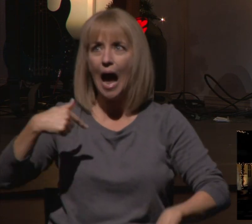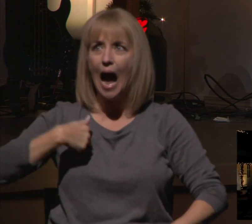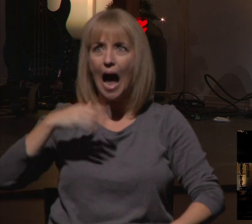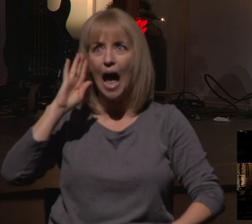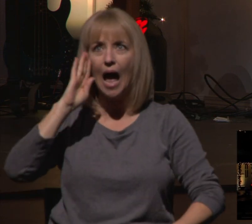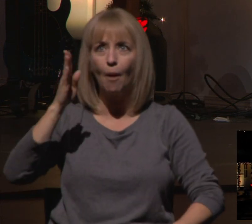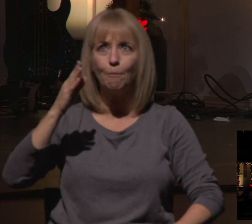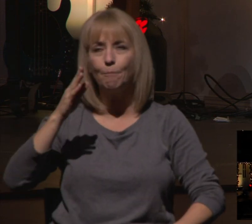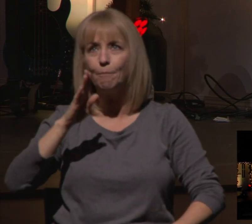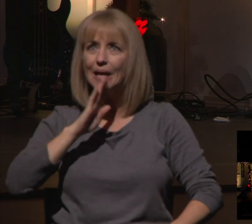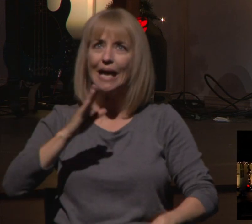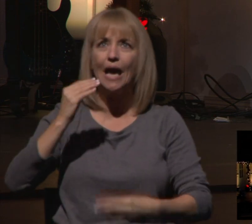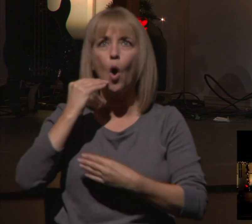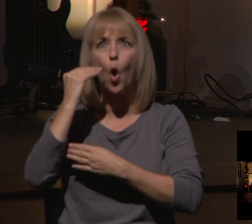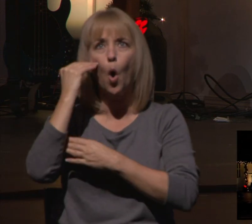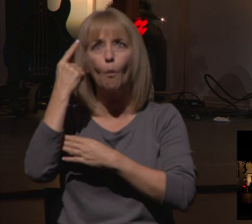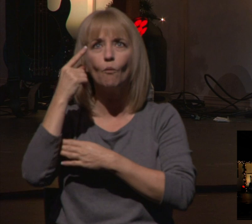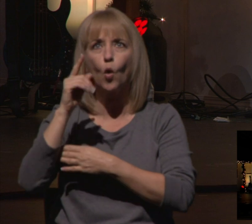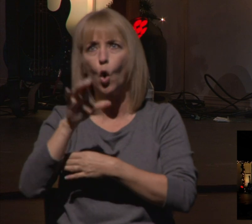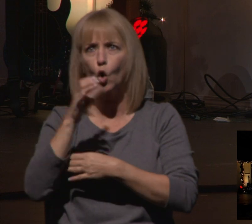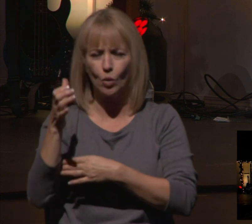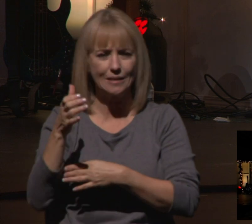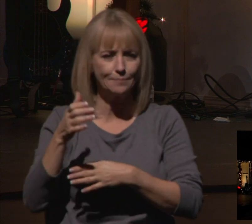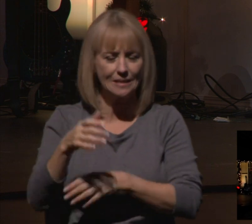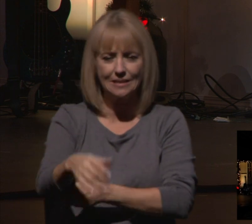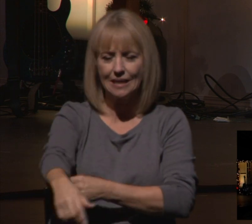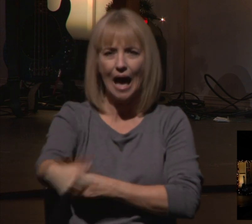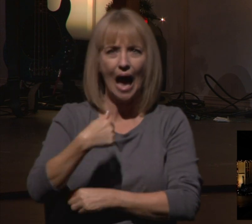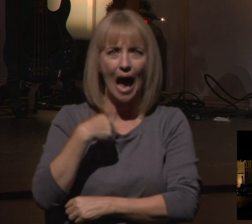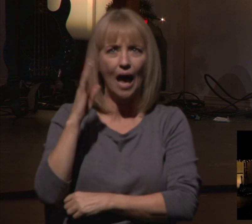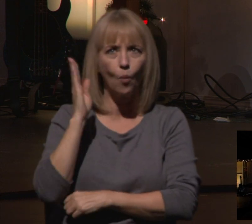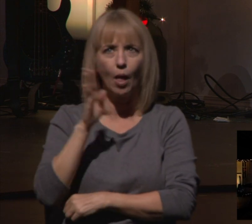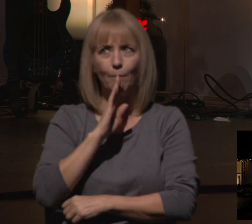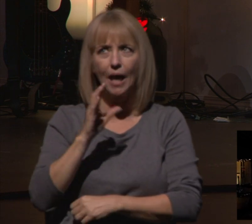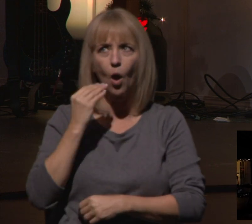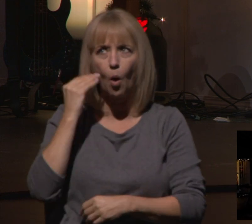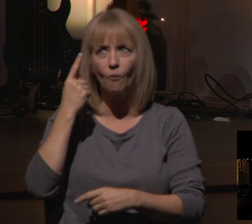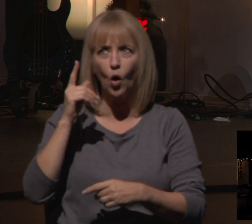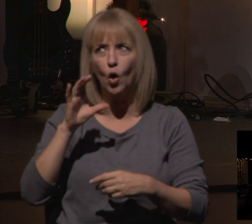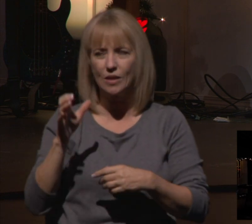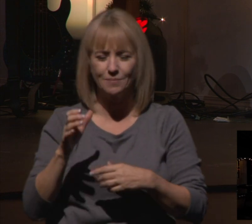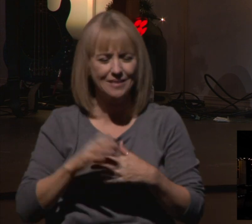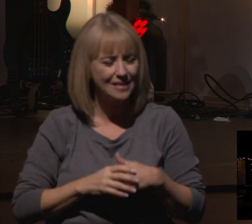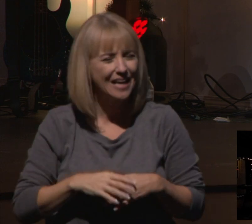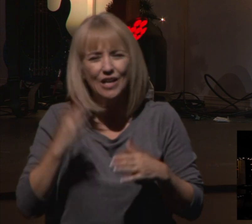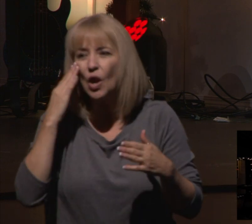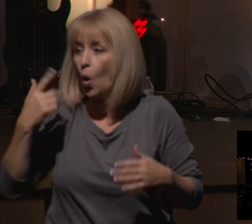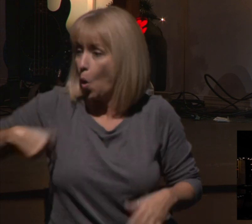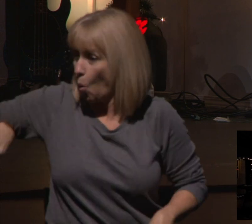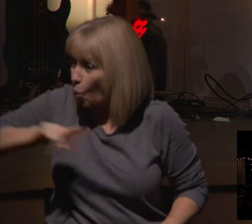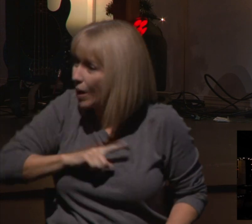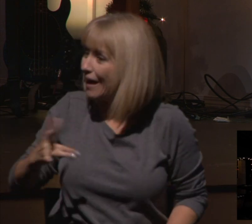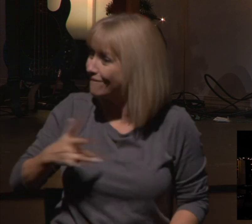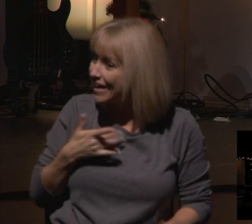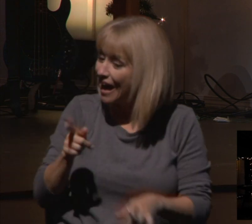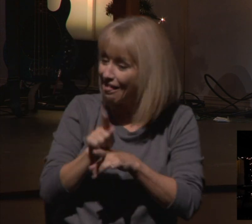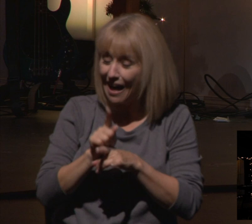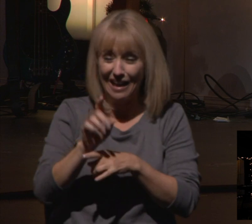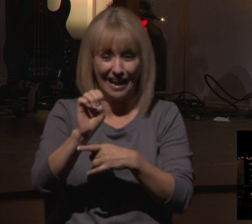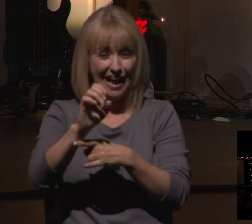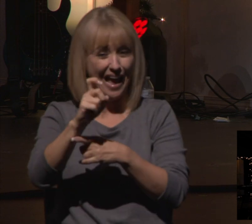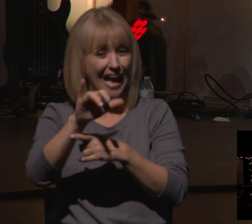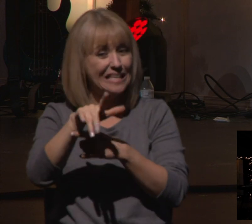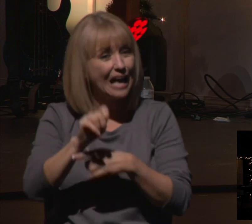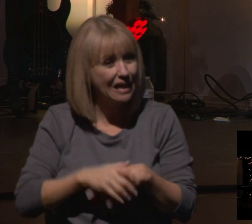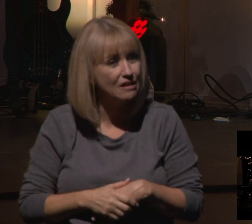but right now it feels like we're a people in exile. That we're people who are scattered across the land. And it's